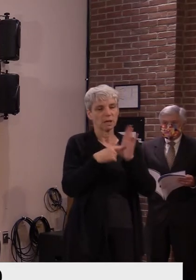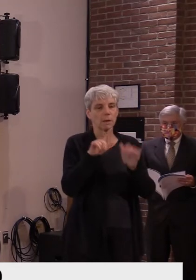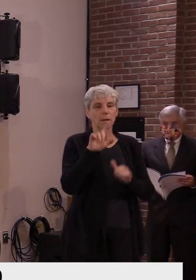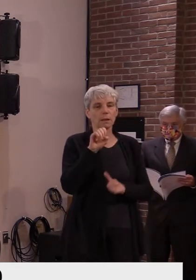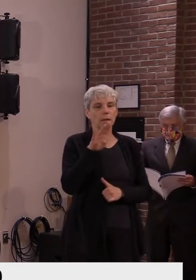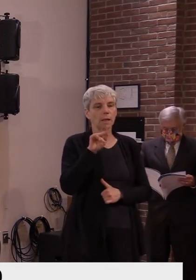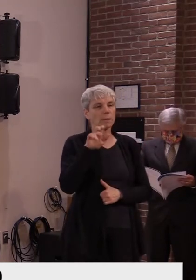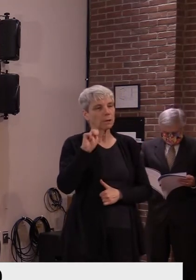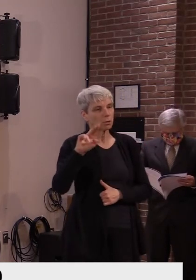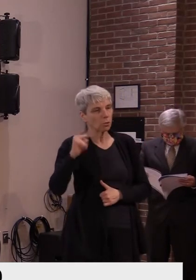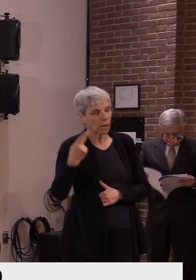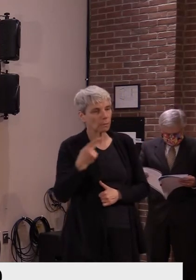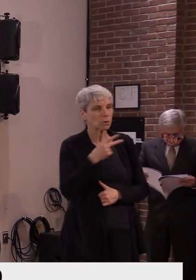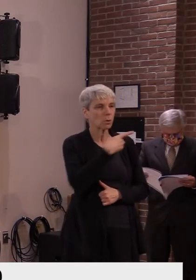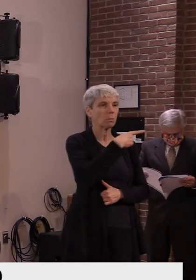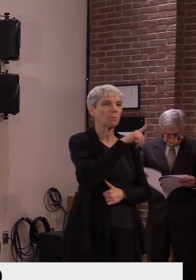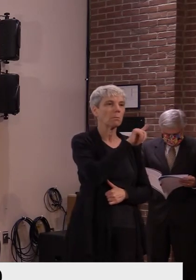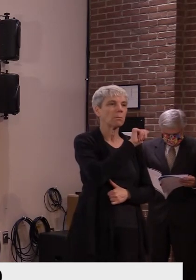Uh,